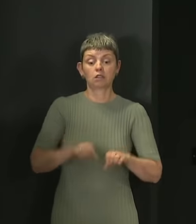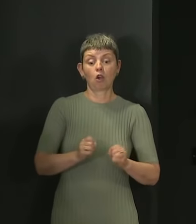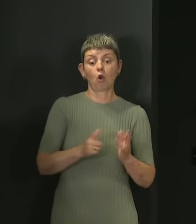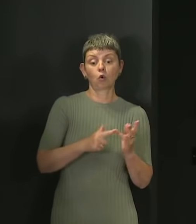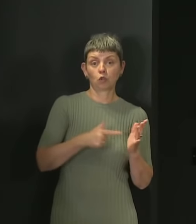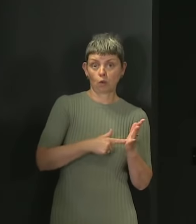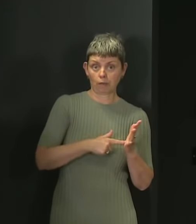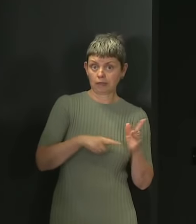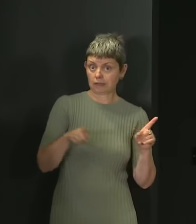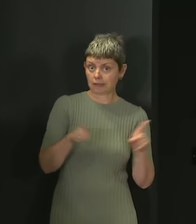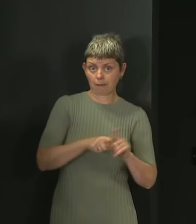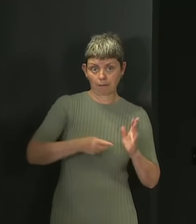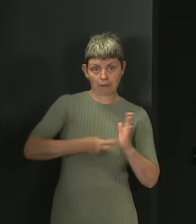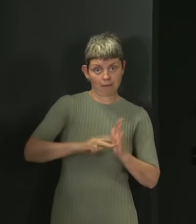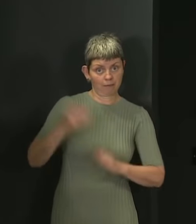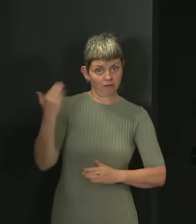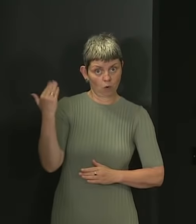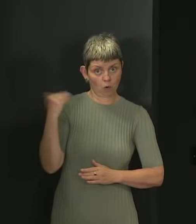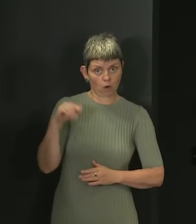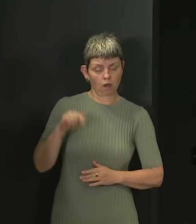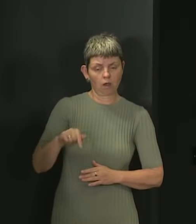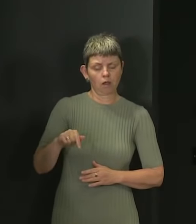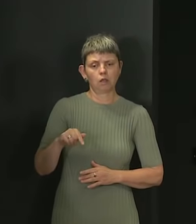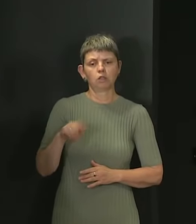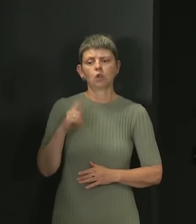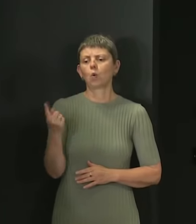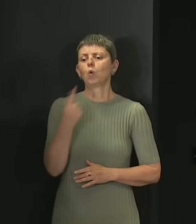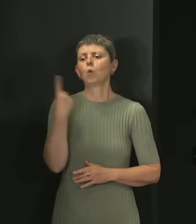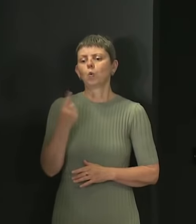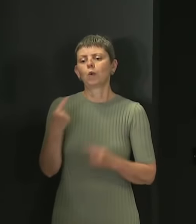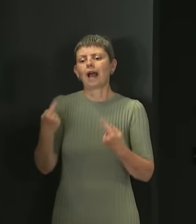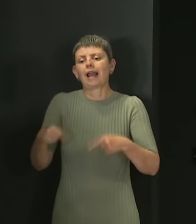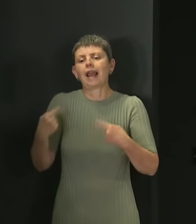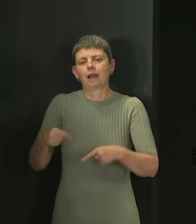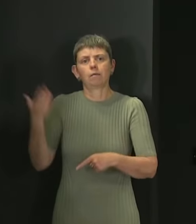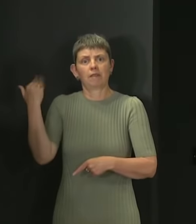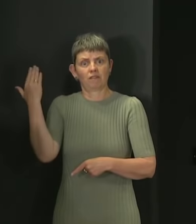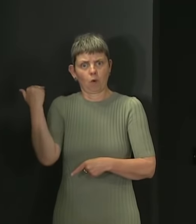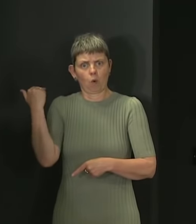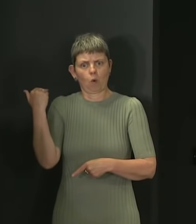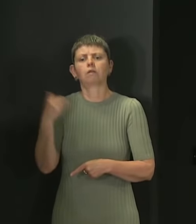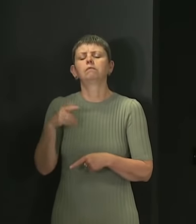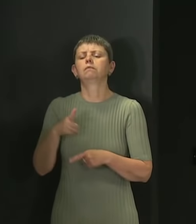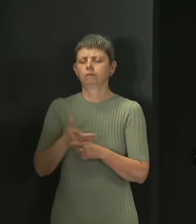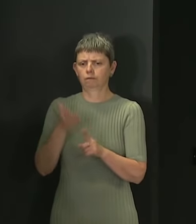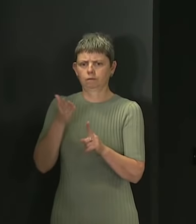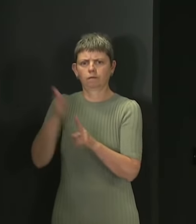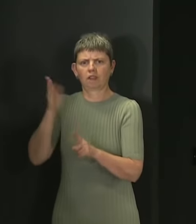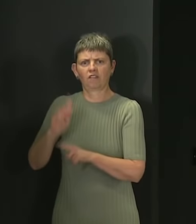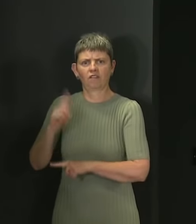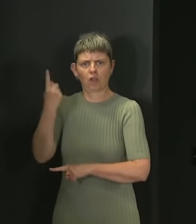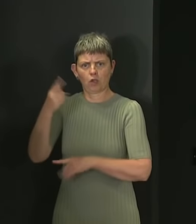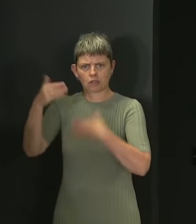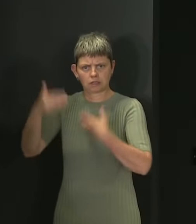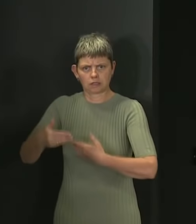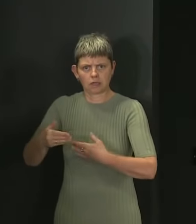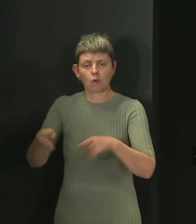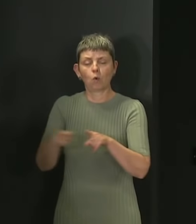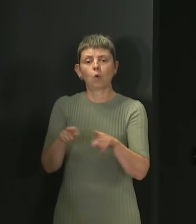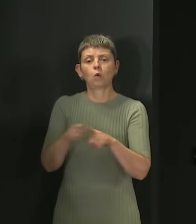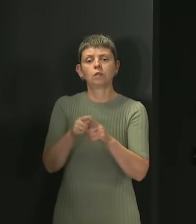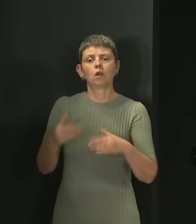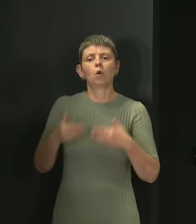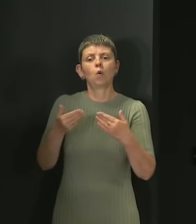planned and will include those who are already eligible, household members of those shielding and frontline social care